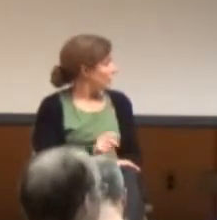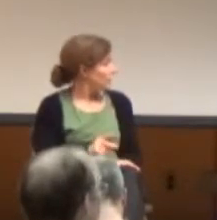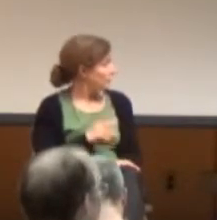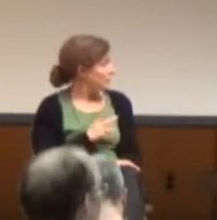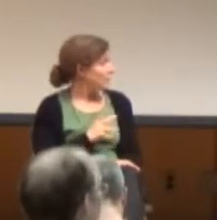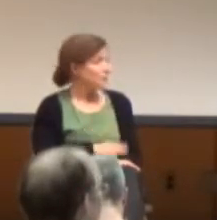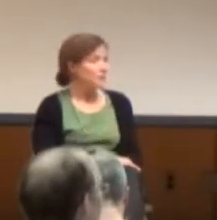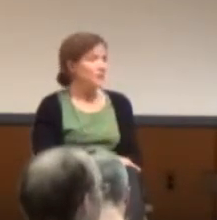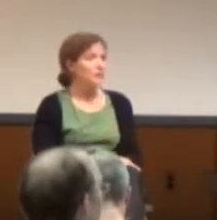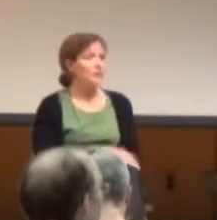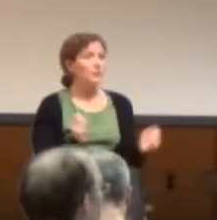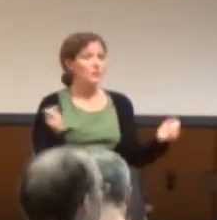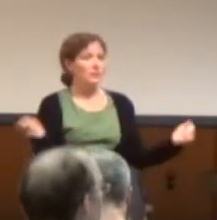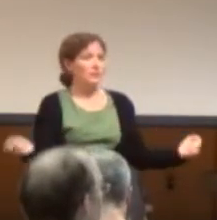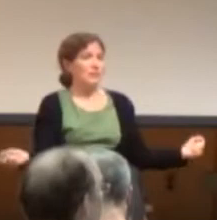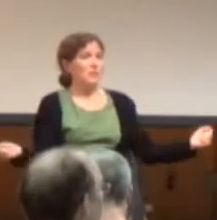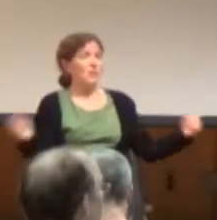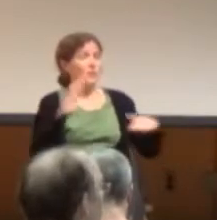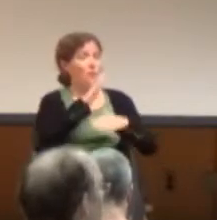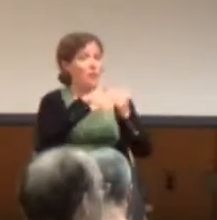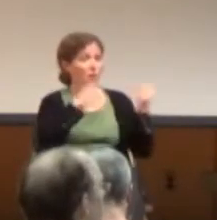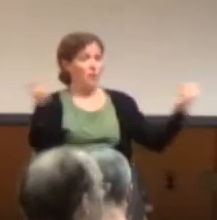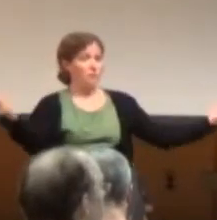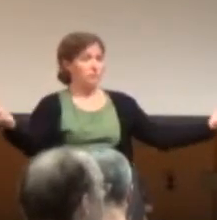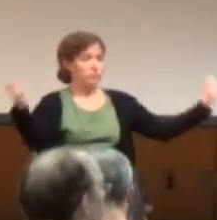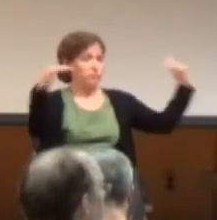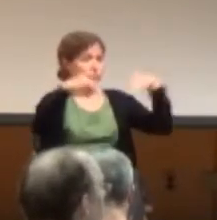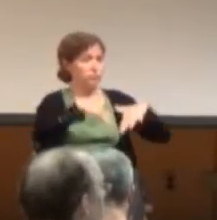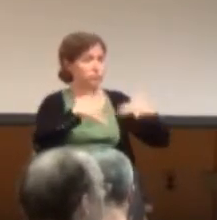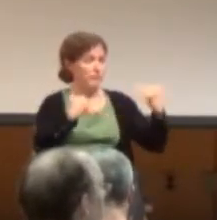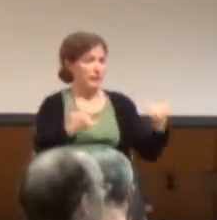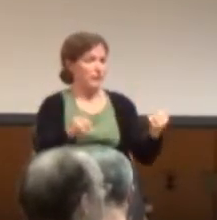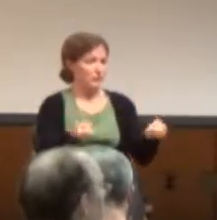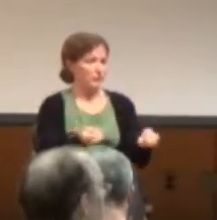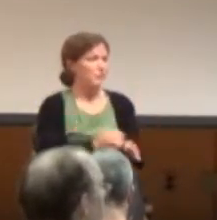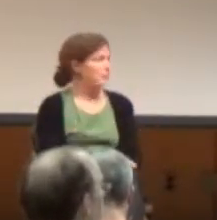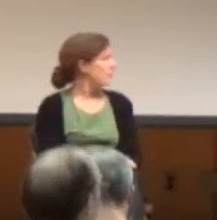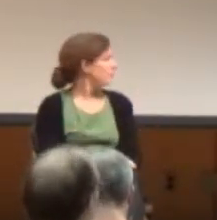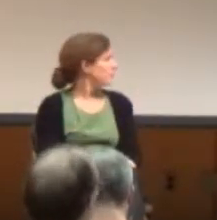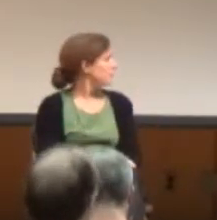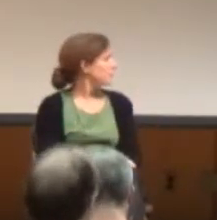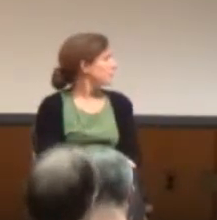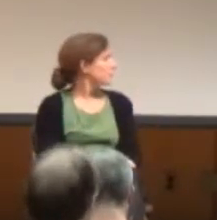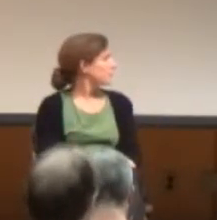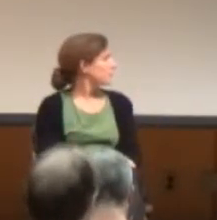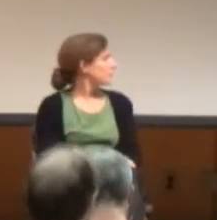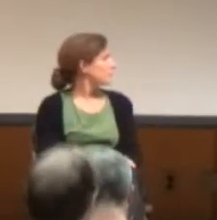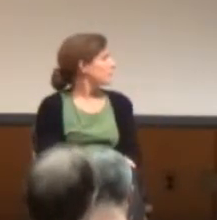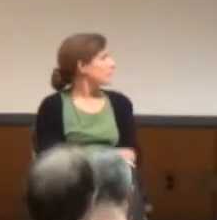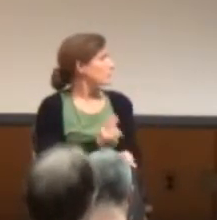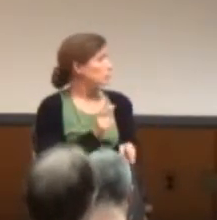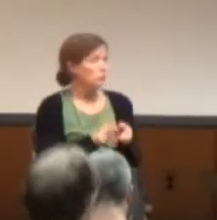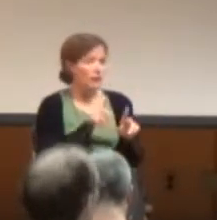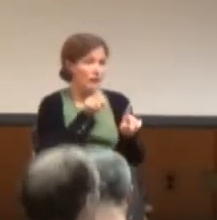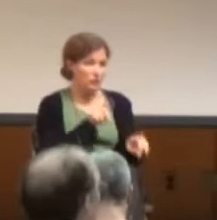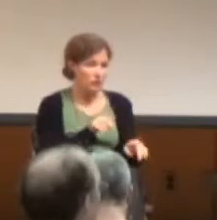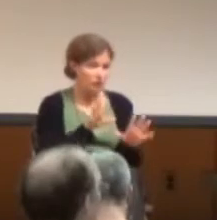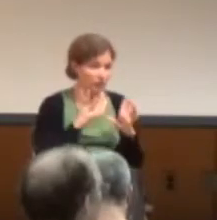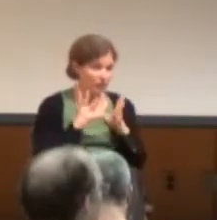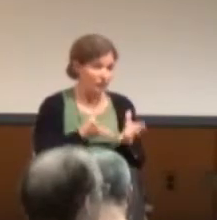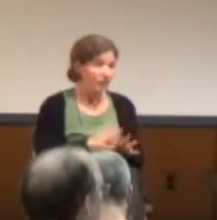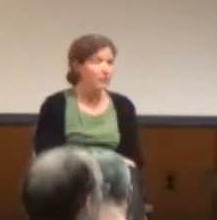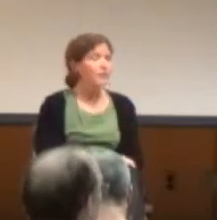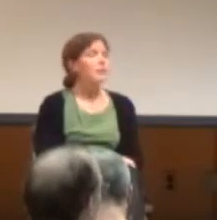Because everyone's coming in here now. So, yeah. Yeah. Yeah, but I can address that real quick. Perfect. Go ahead.